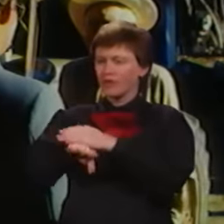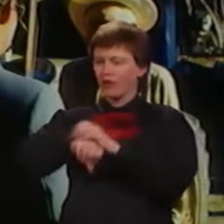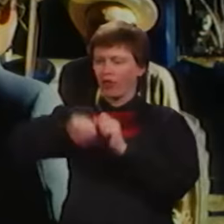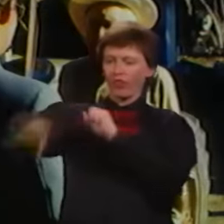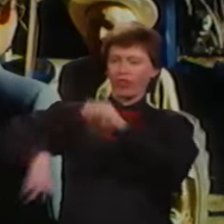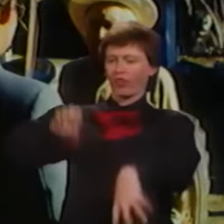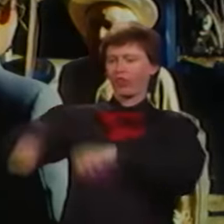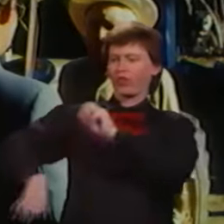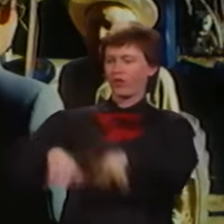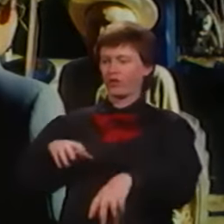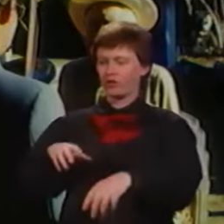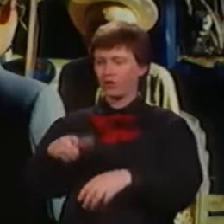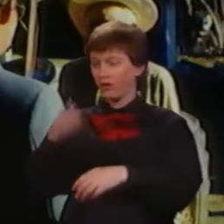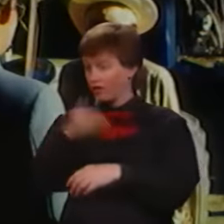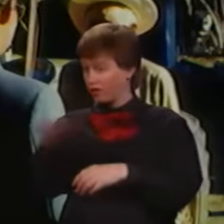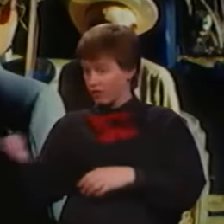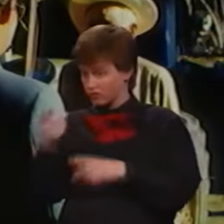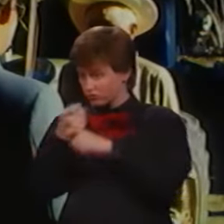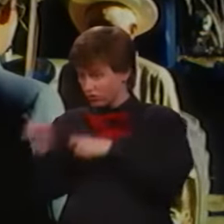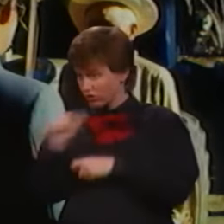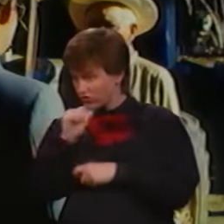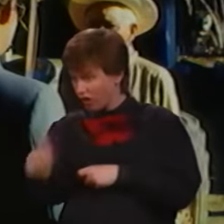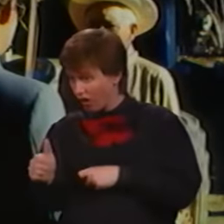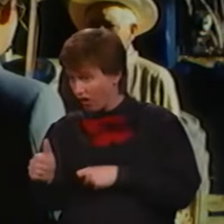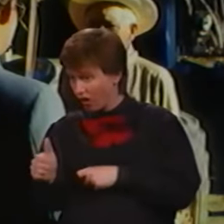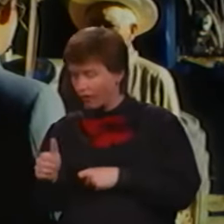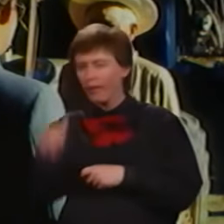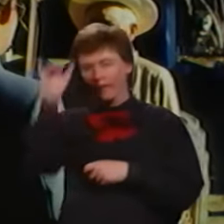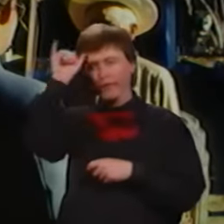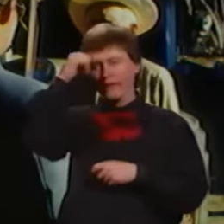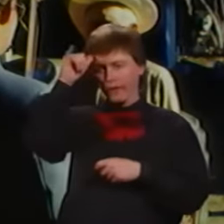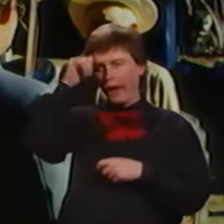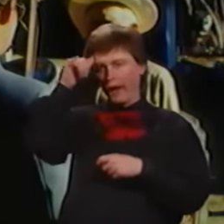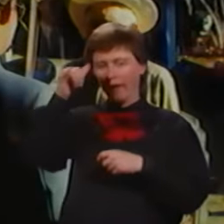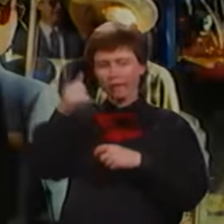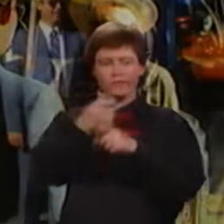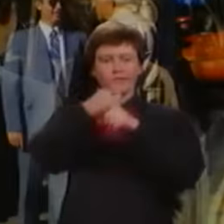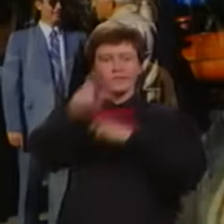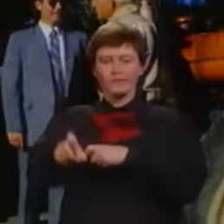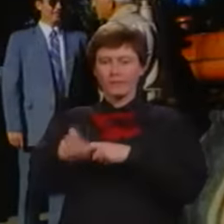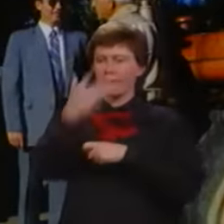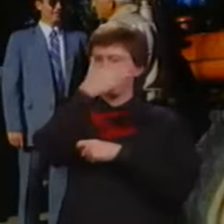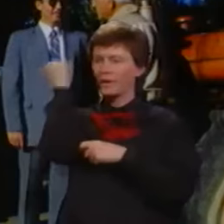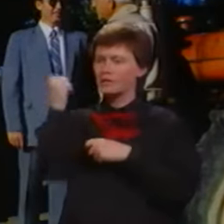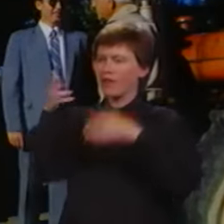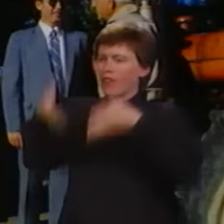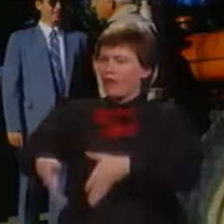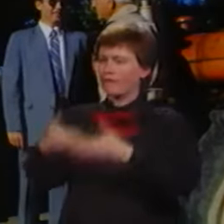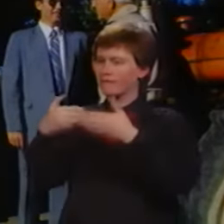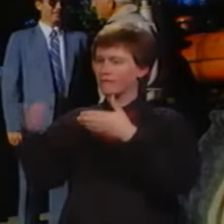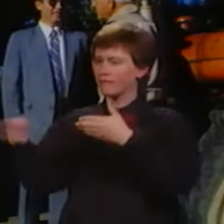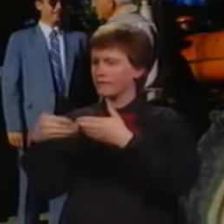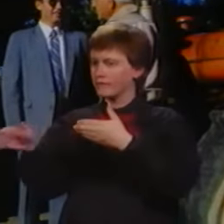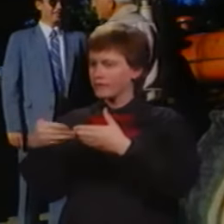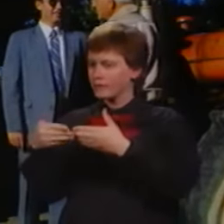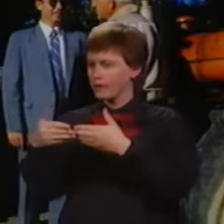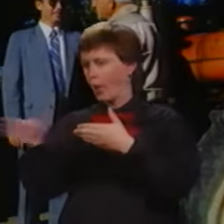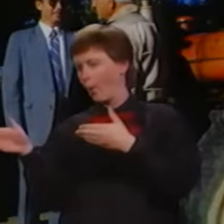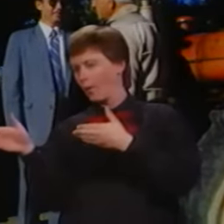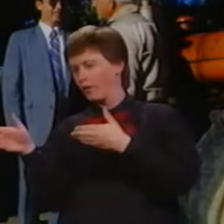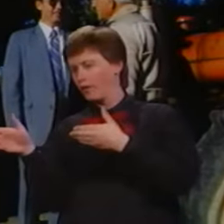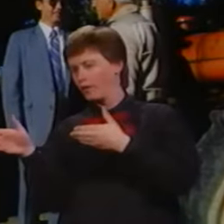The ones they didn't ruin, the cow did on her way through the gate they left open. Well, that's what we came to talk to you about.